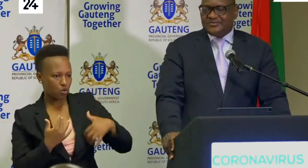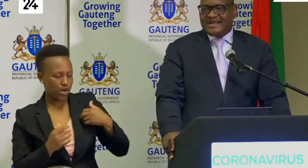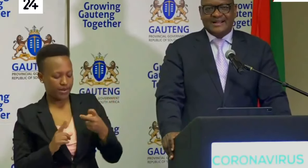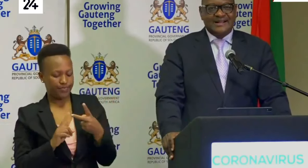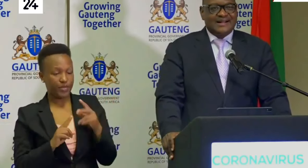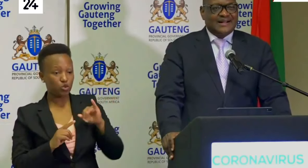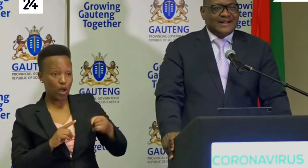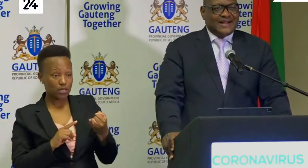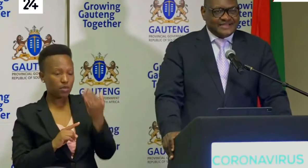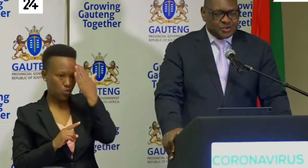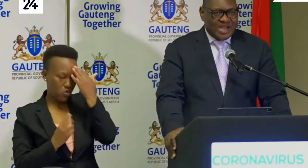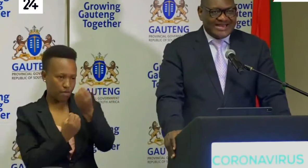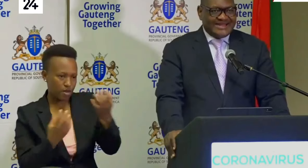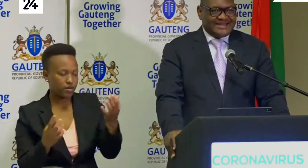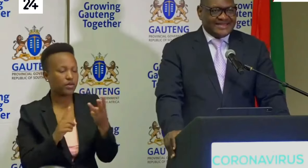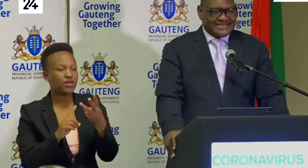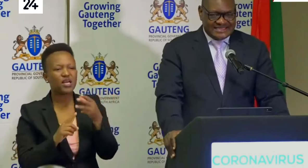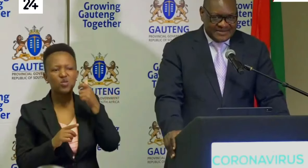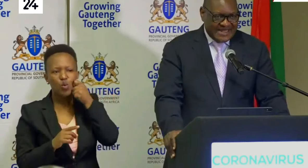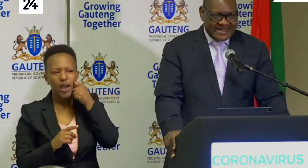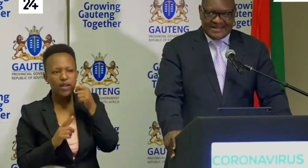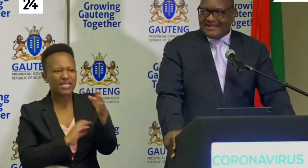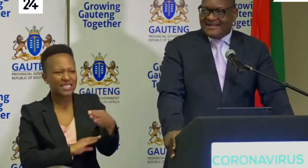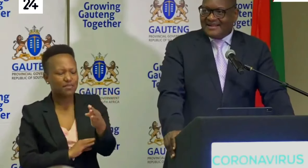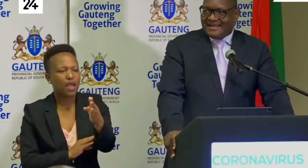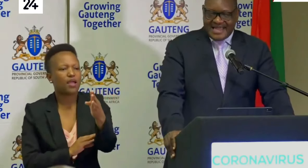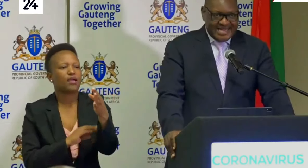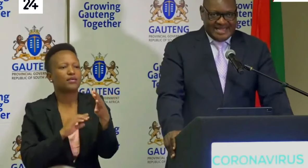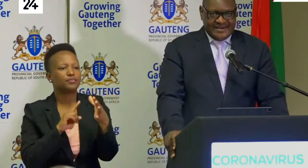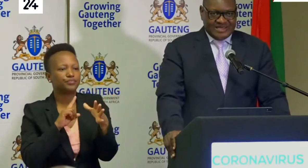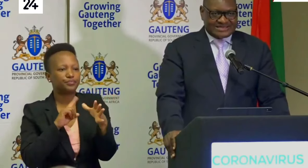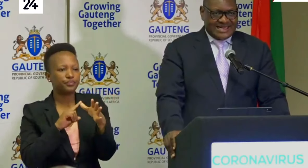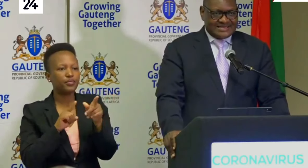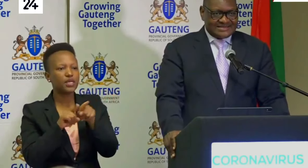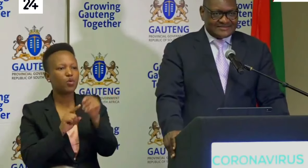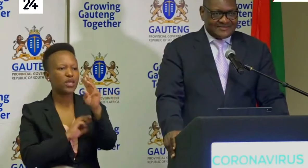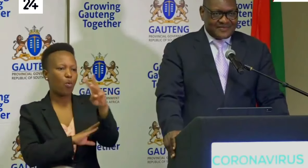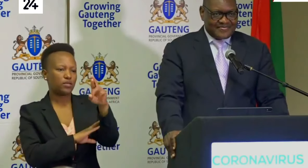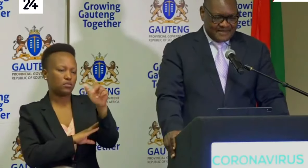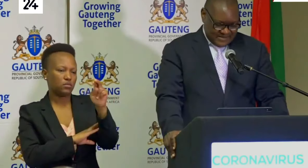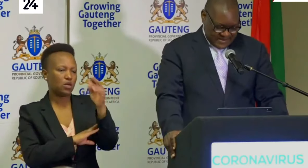in Johannesbeck, in Tswani, in Sidibane, and in the West Rand.